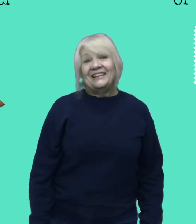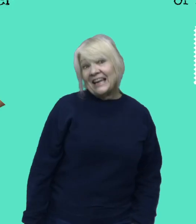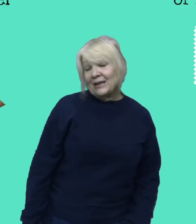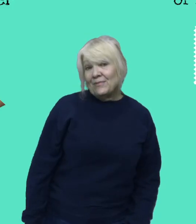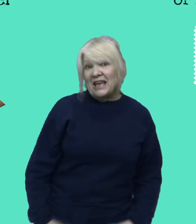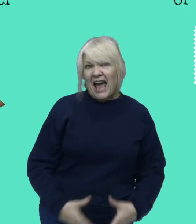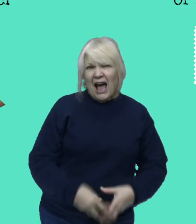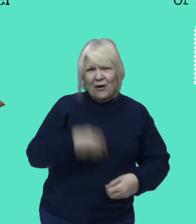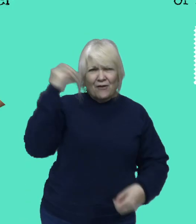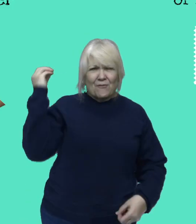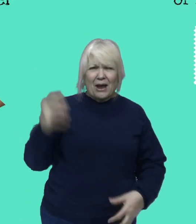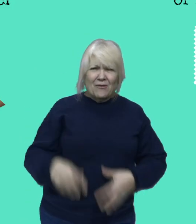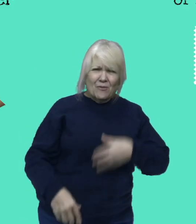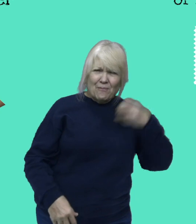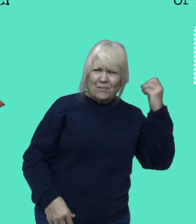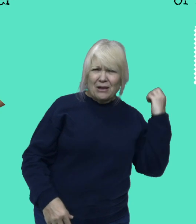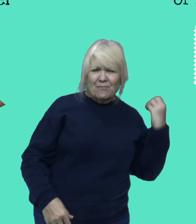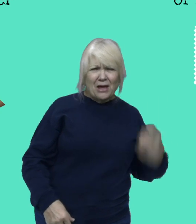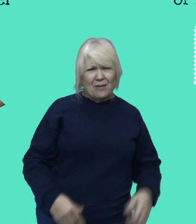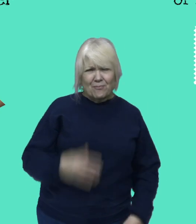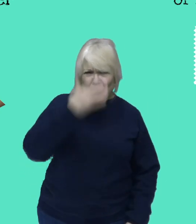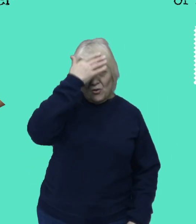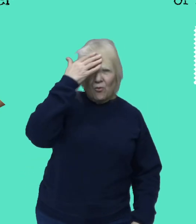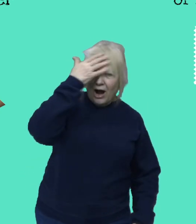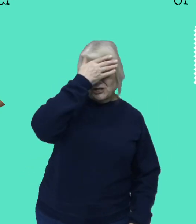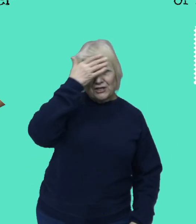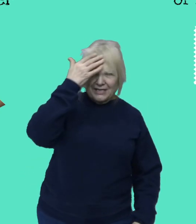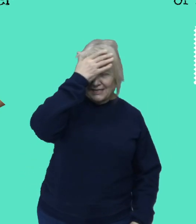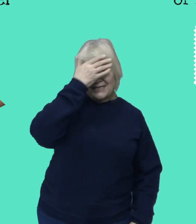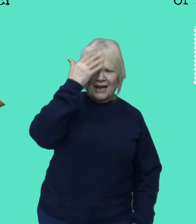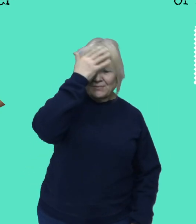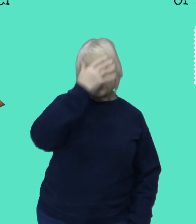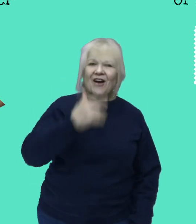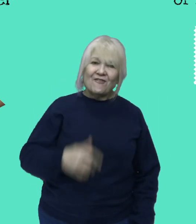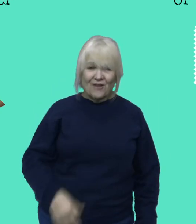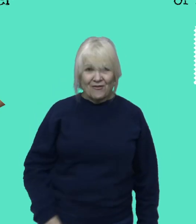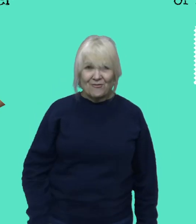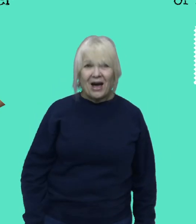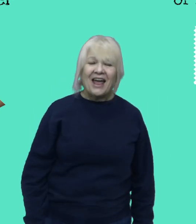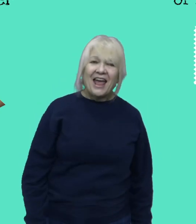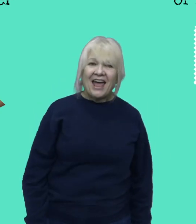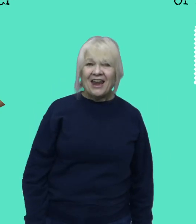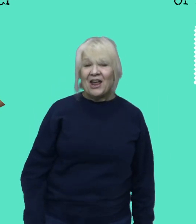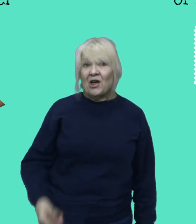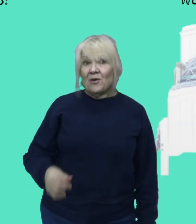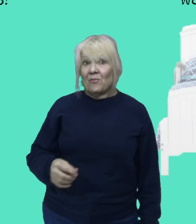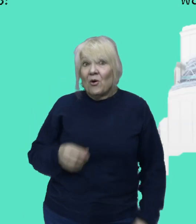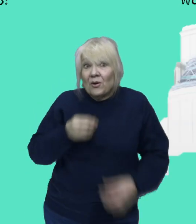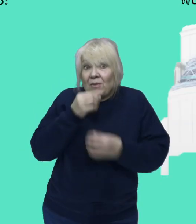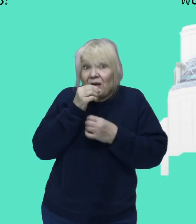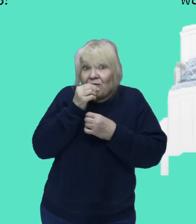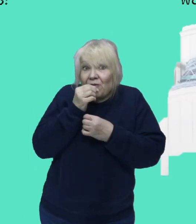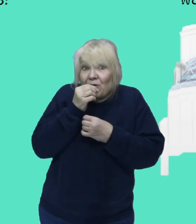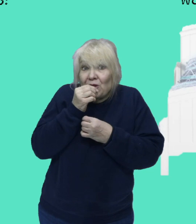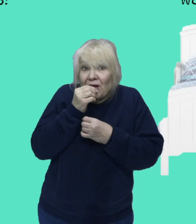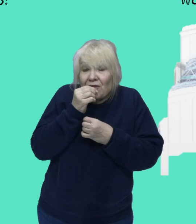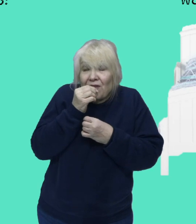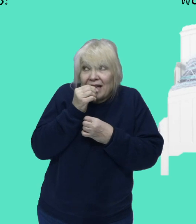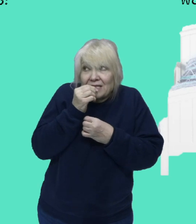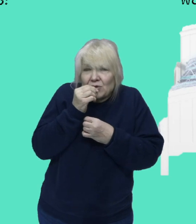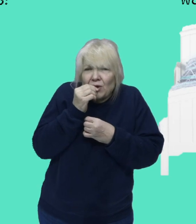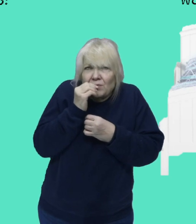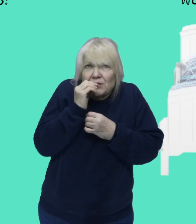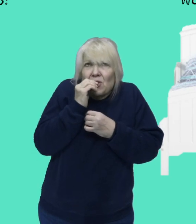Take me out of my wrapping paper. Wash the stamps off of my head. Pour me full